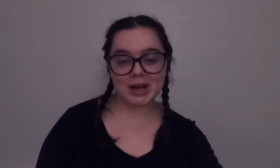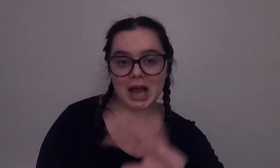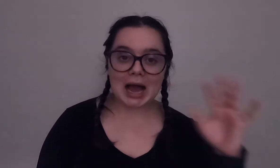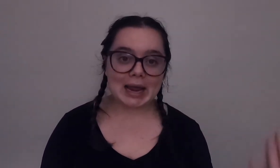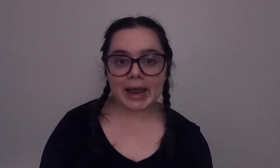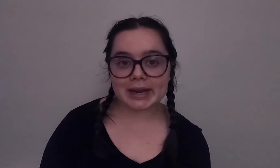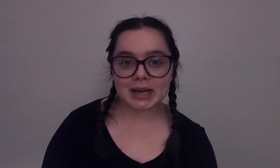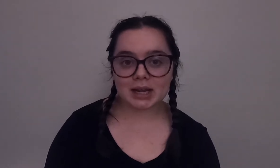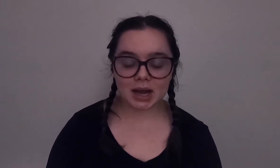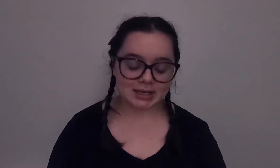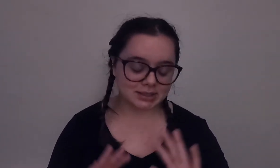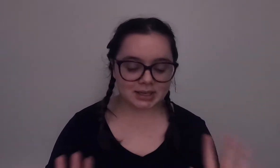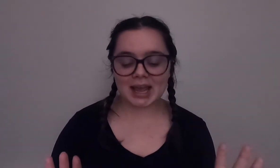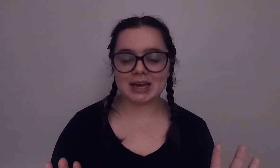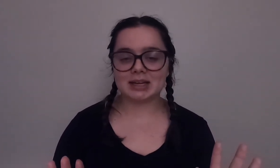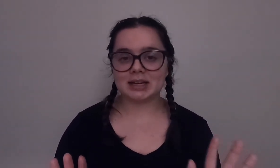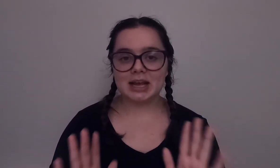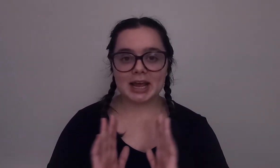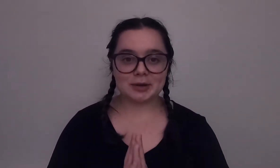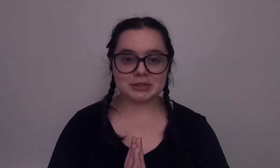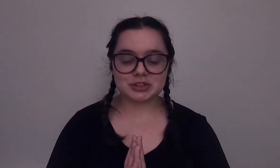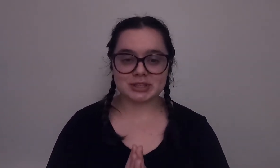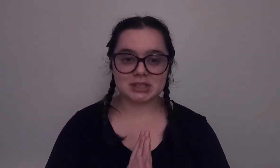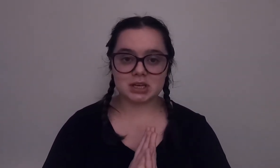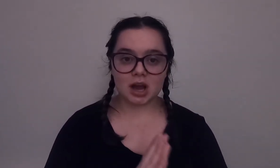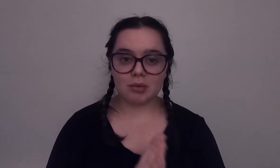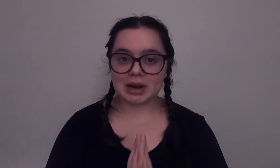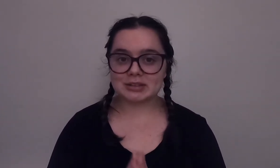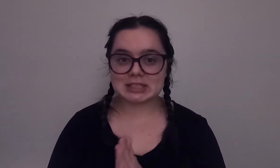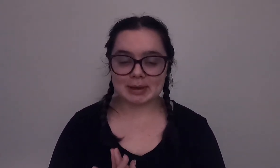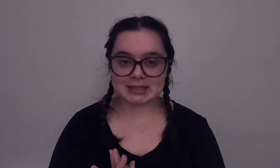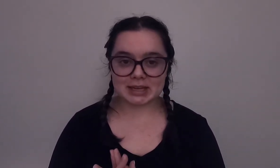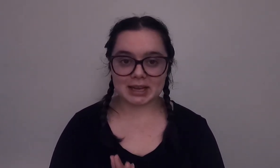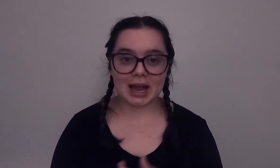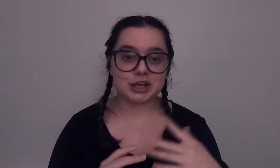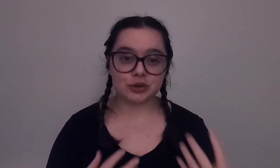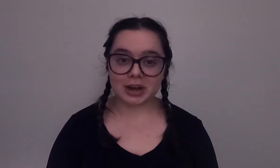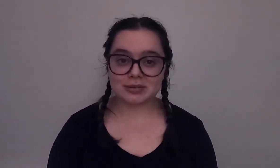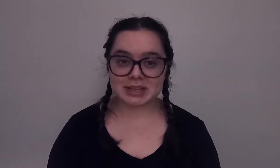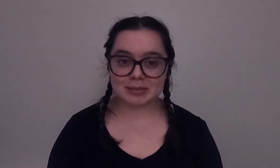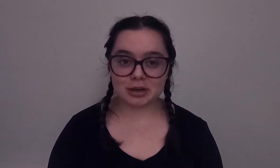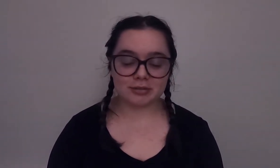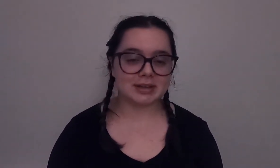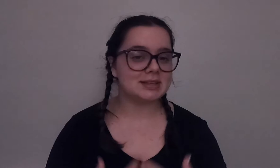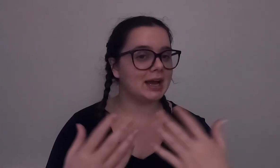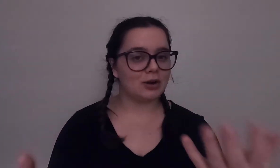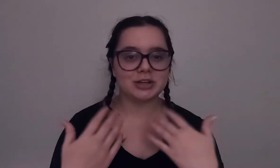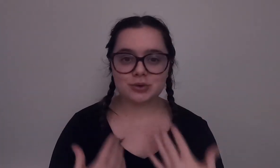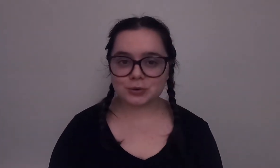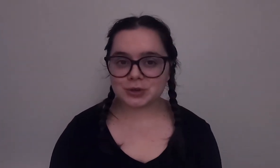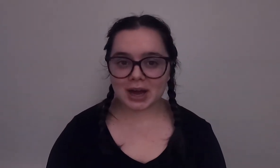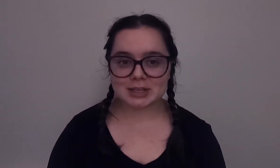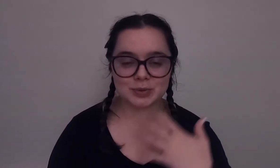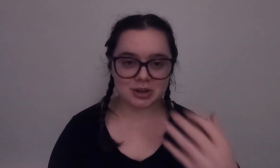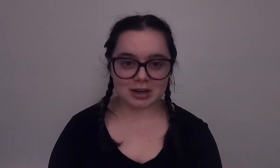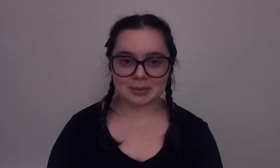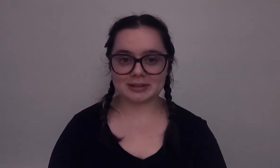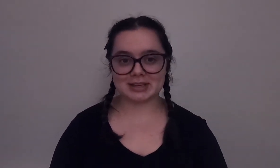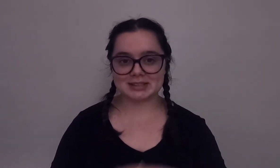I hated it I didn't hate it it was just not what I was expecting I knew that I was going to be nervous I already told you guys we talked about this